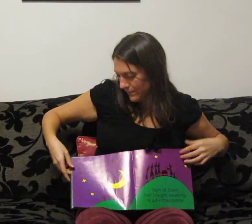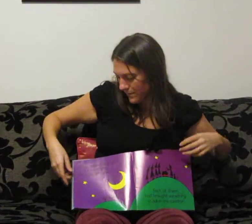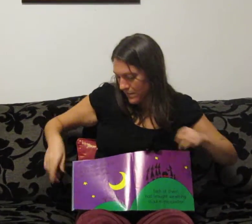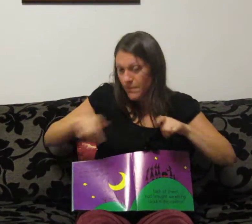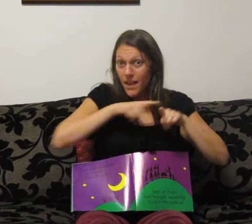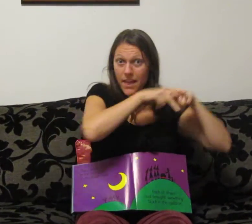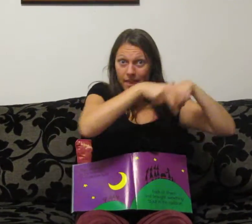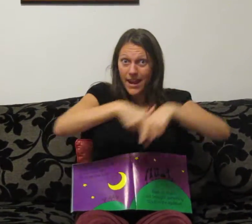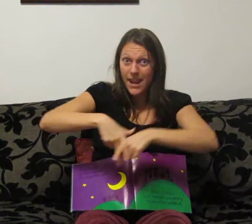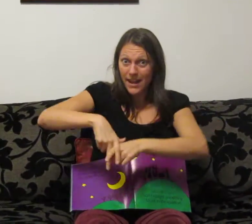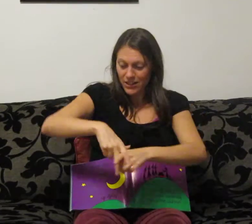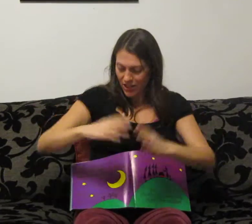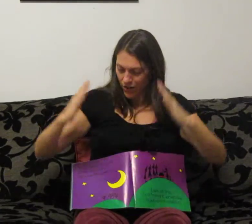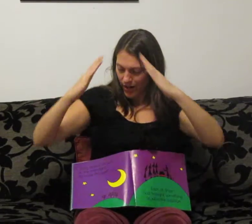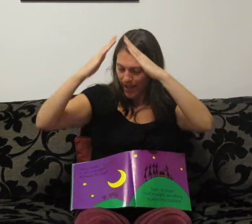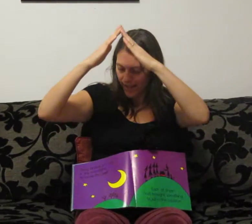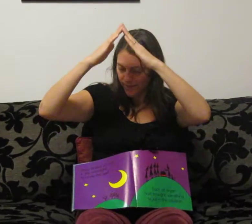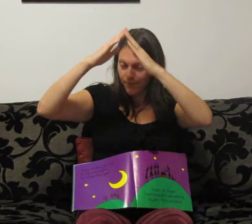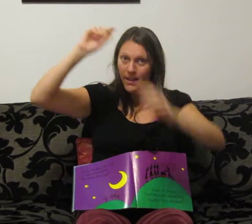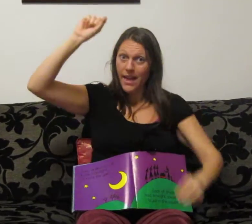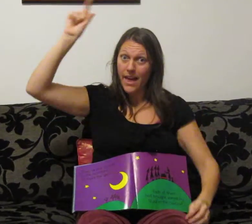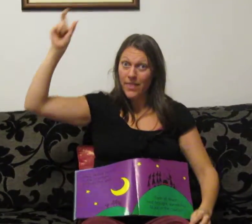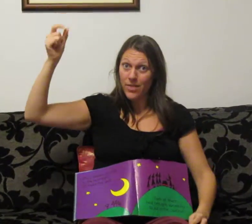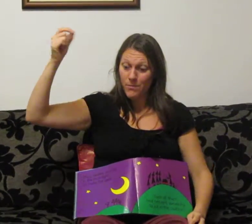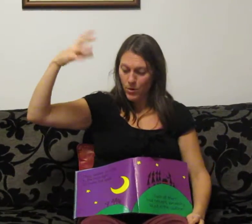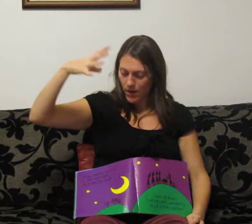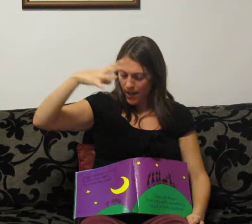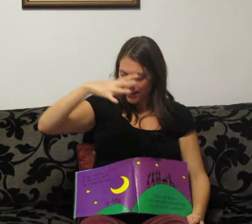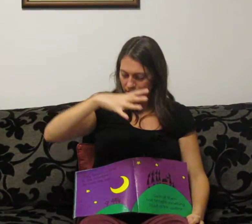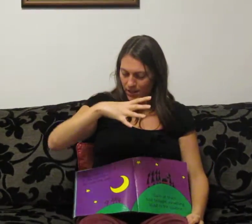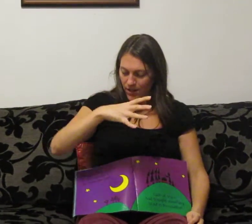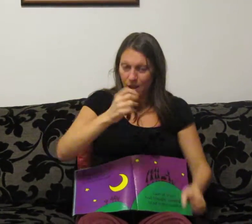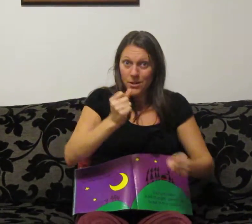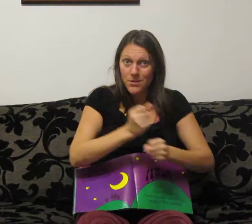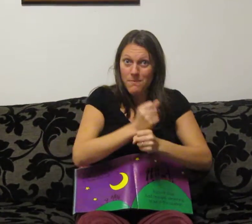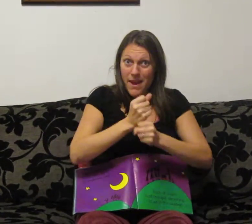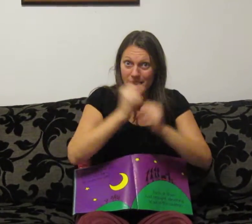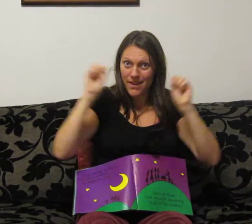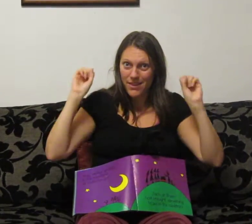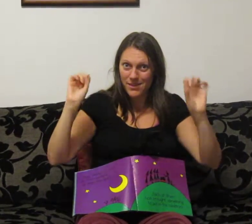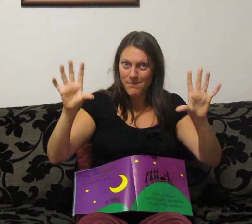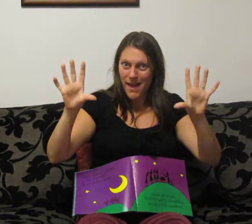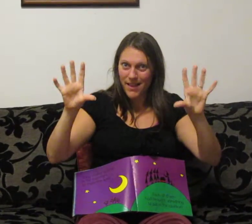They landed on a hill in the moonlight to make the spell.